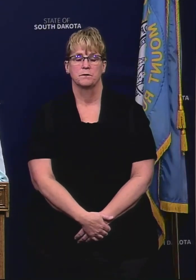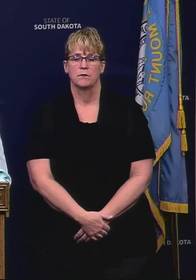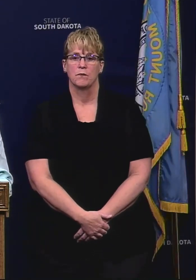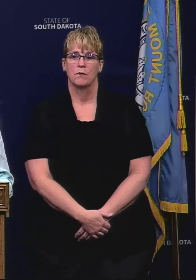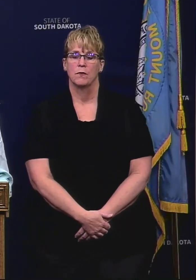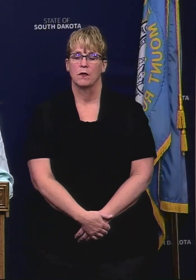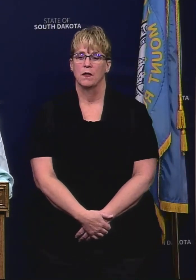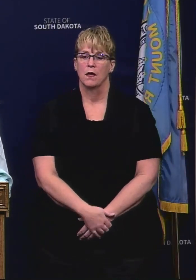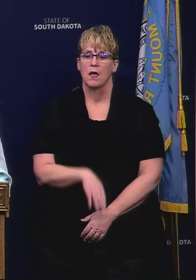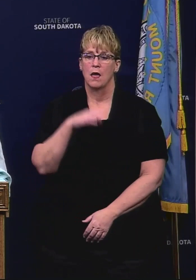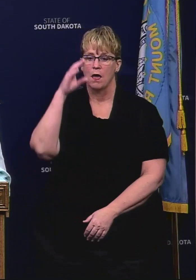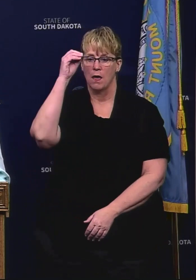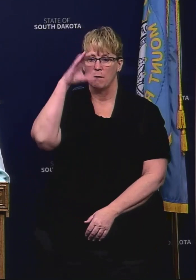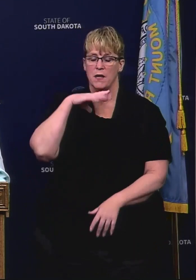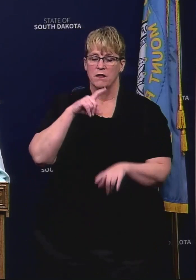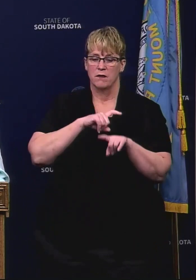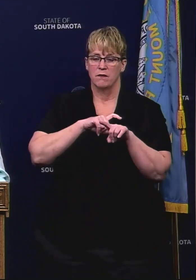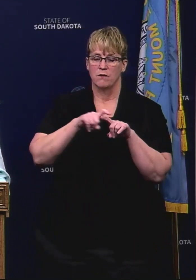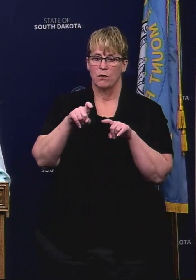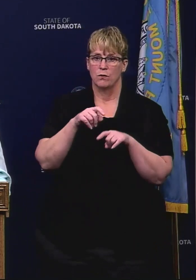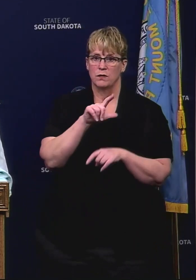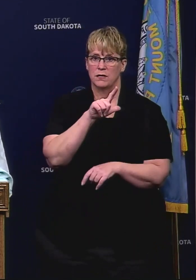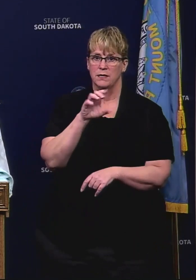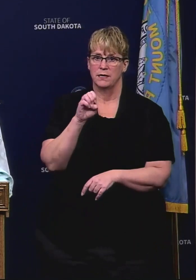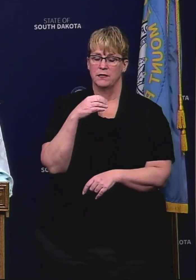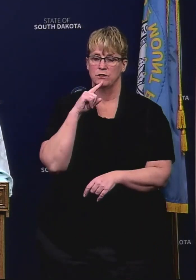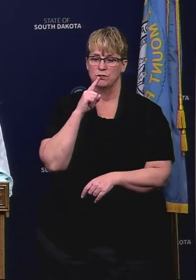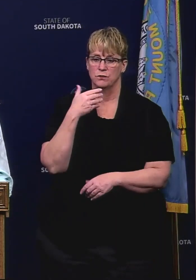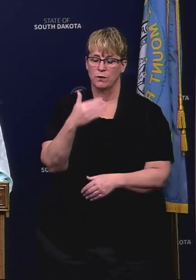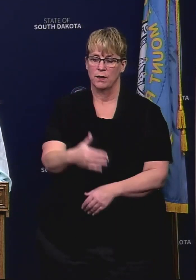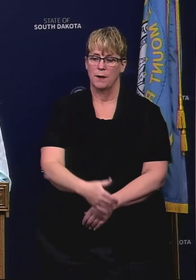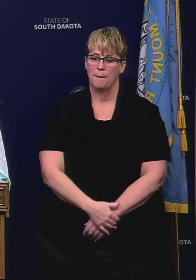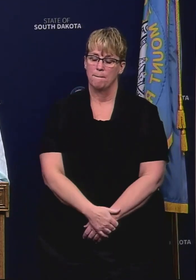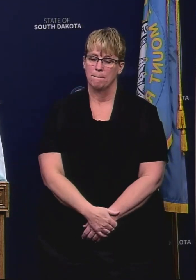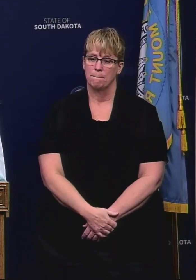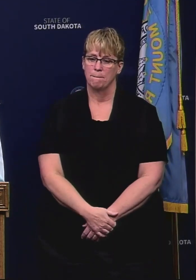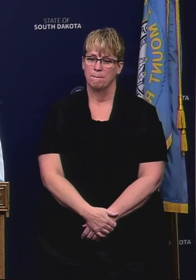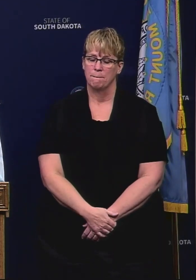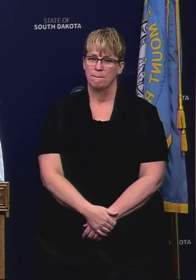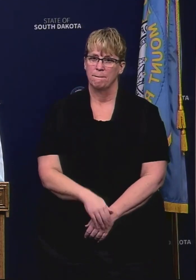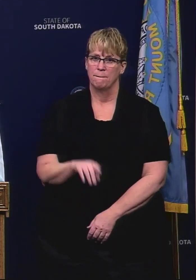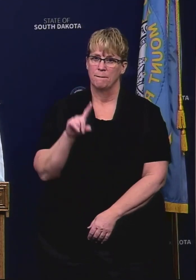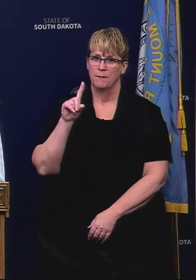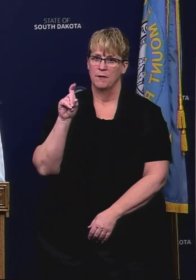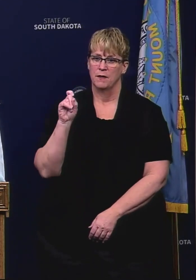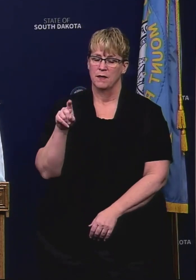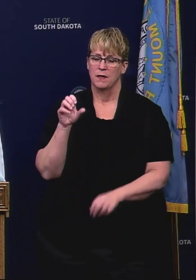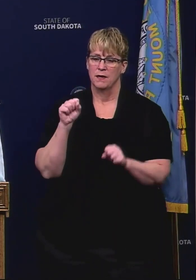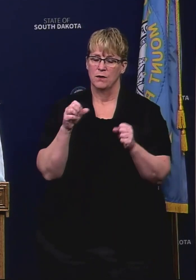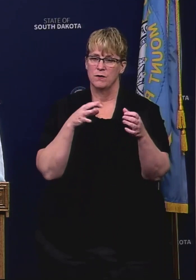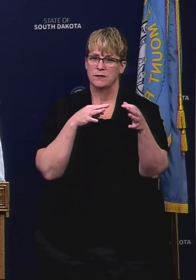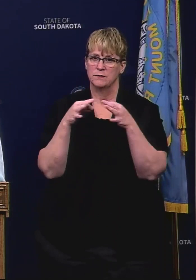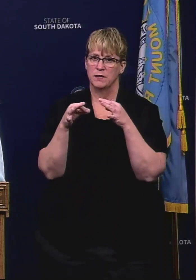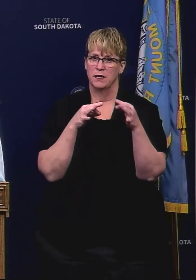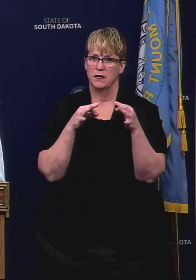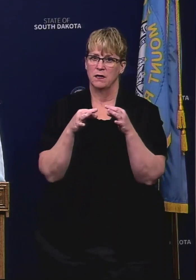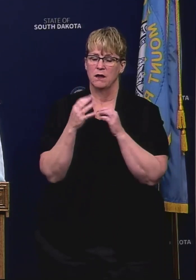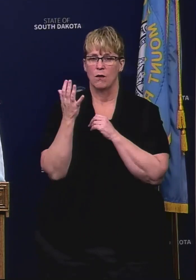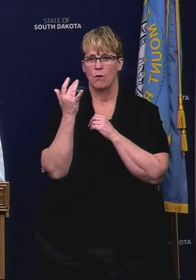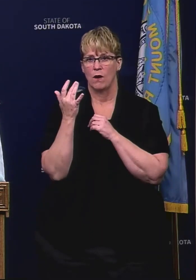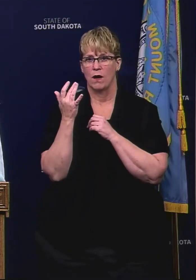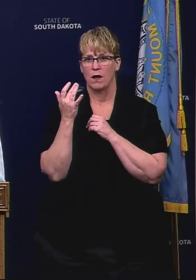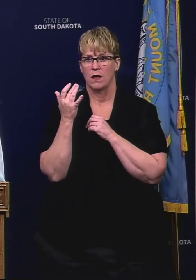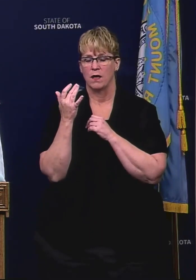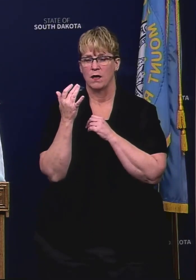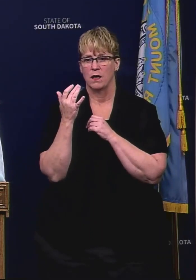Governor Lee Strubinger, SCPB. Sure go ahead Lee. I was just wondering if you could talk a little bit about why the